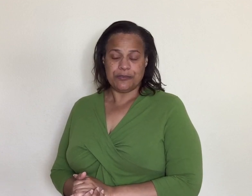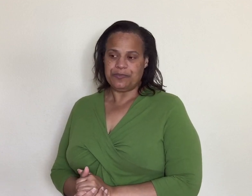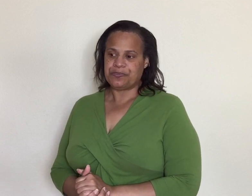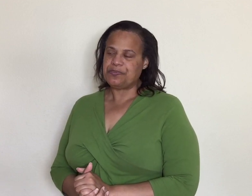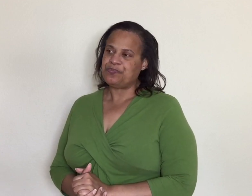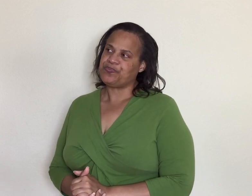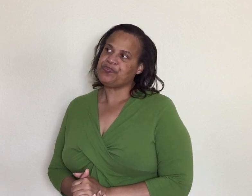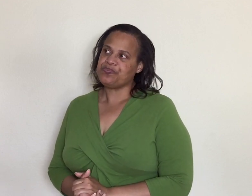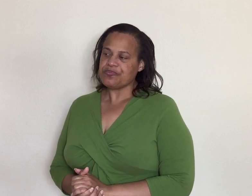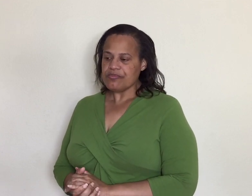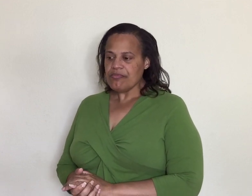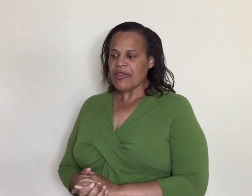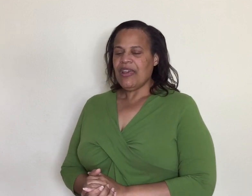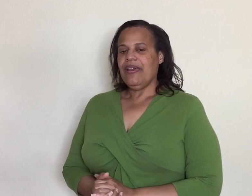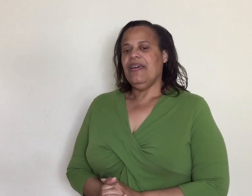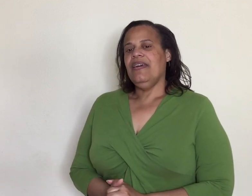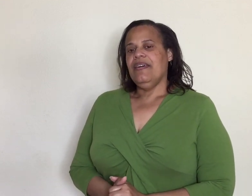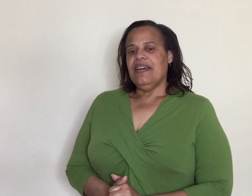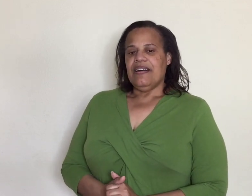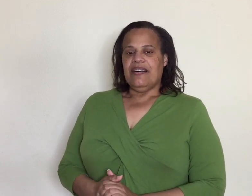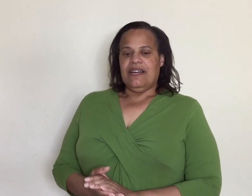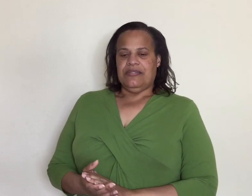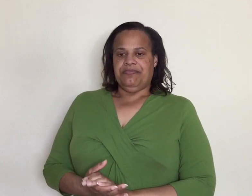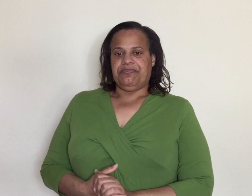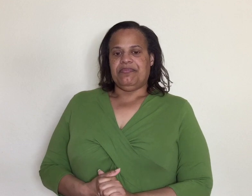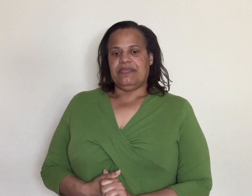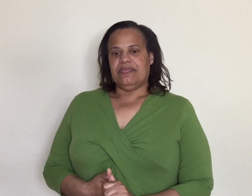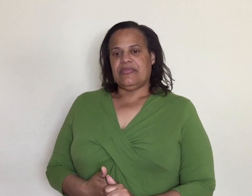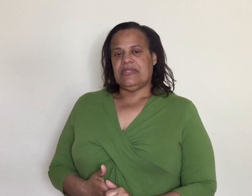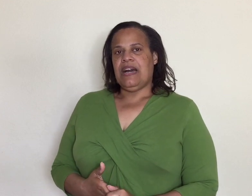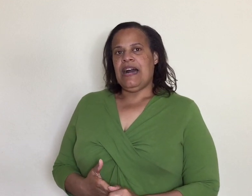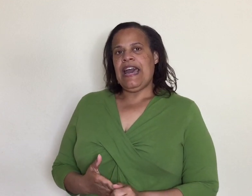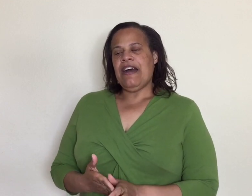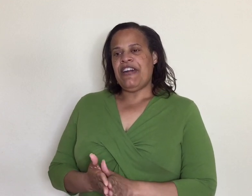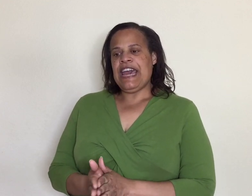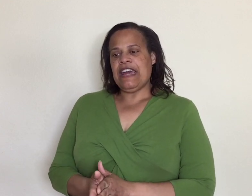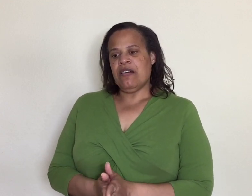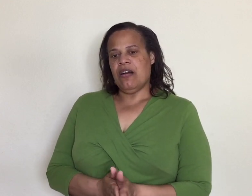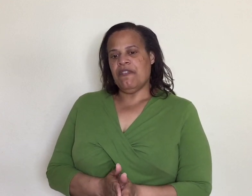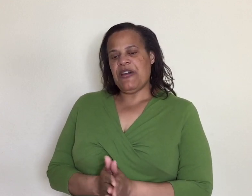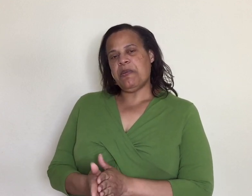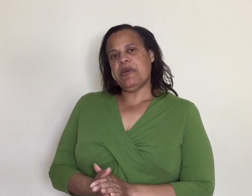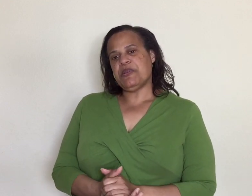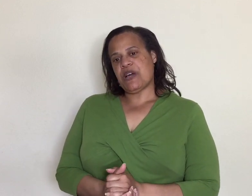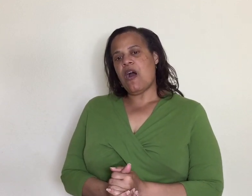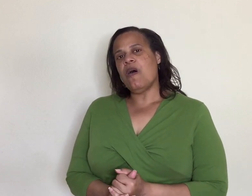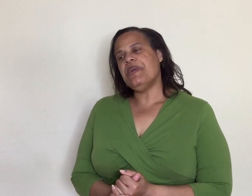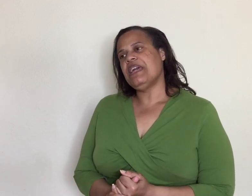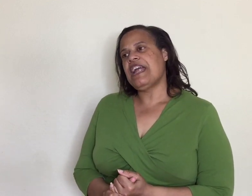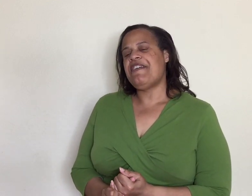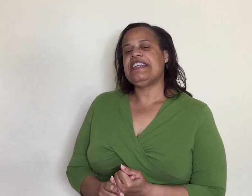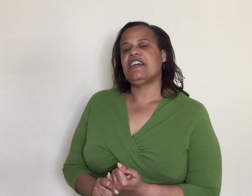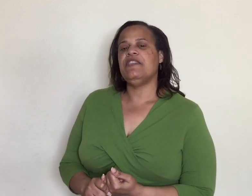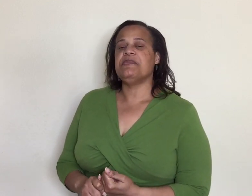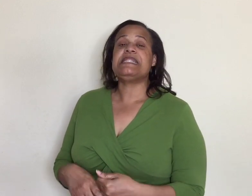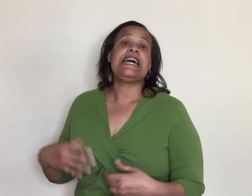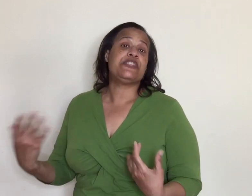um i have had uh family members call me and i had to give them status